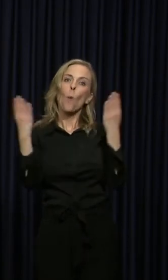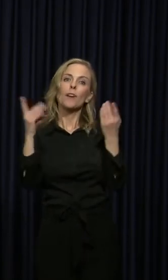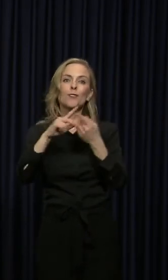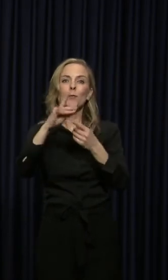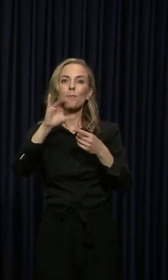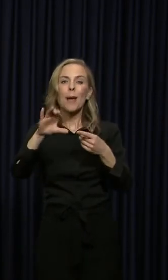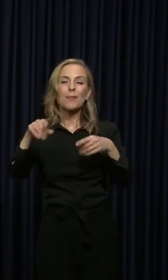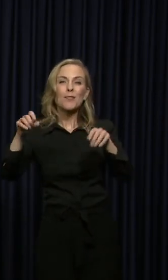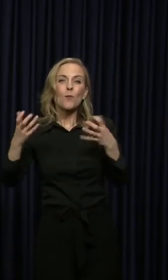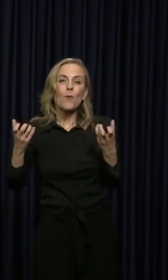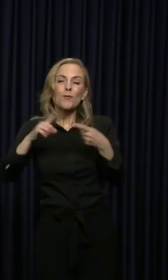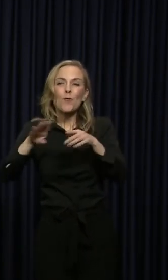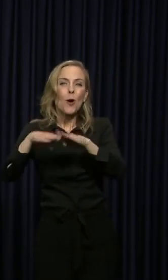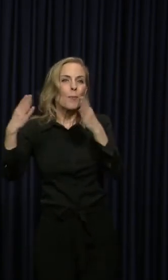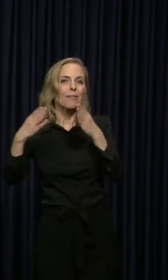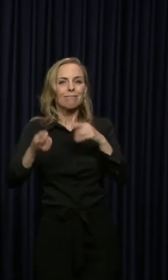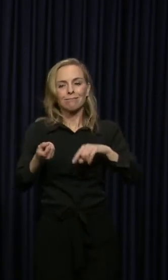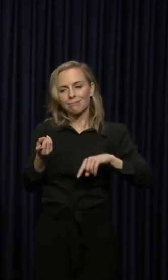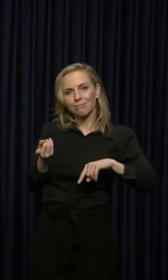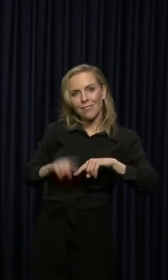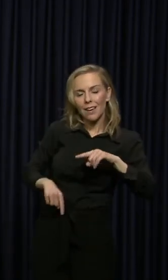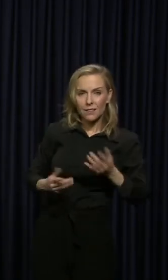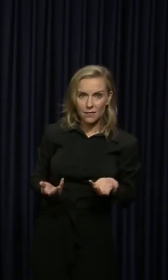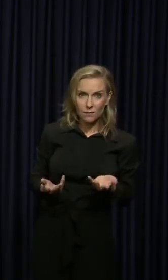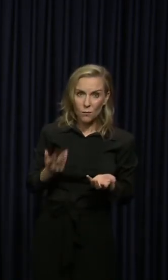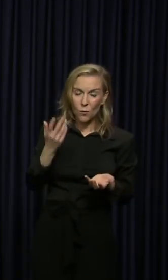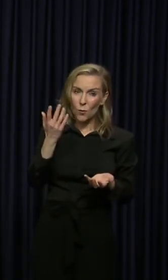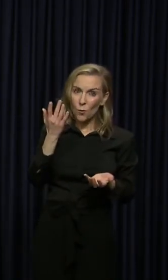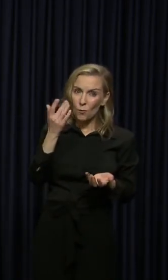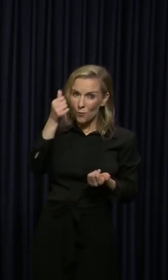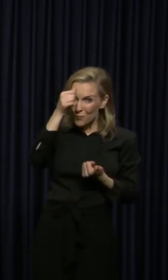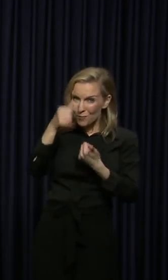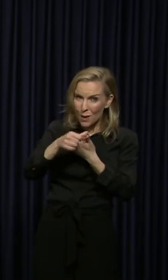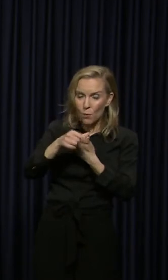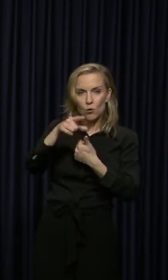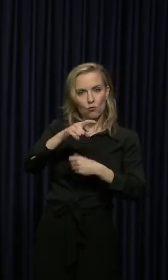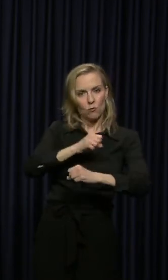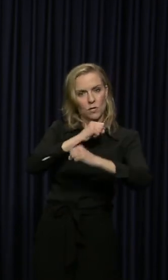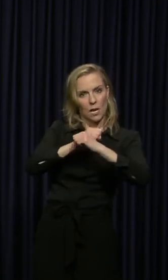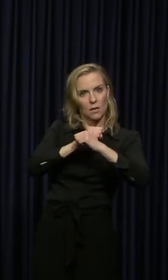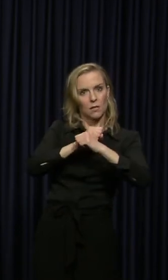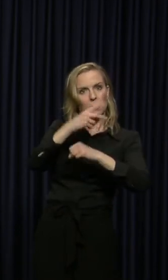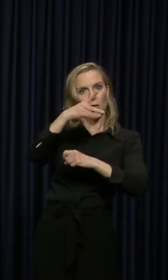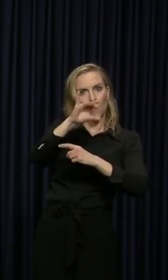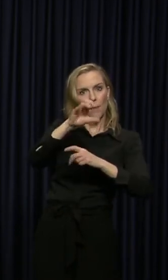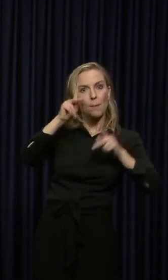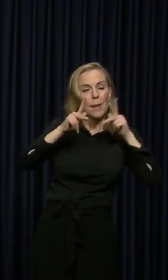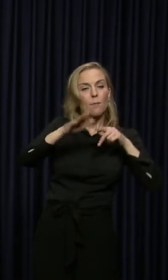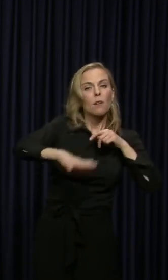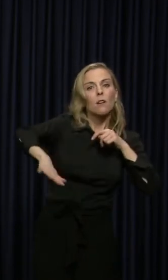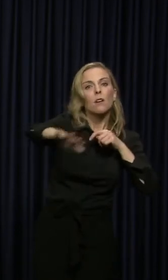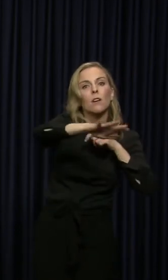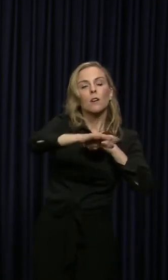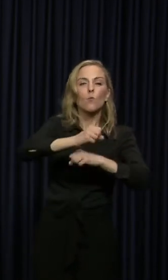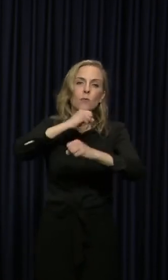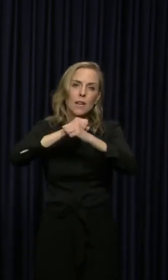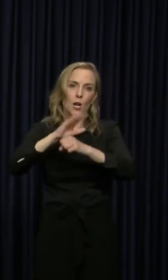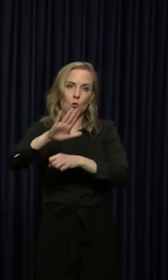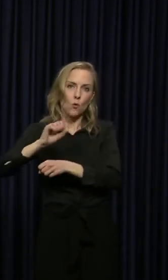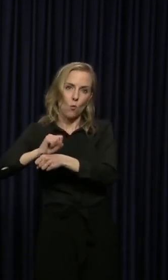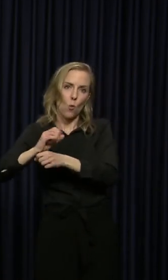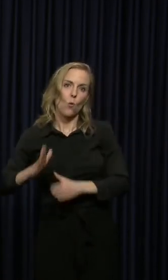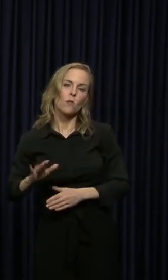and you can't. But by doing that, you are protecting that public. You are protecting your employees. And we greatly